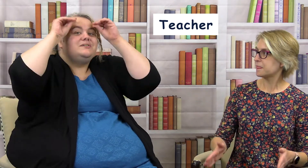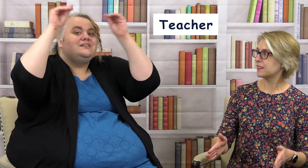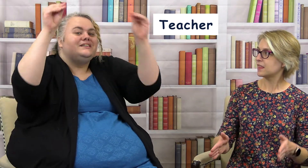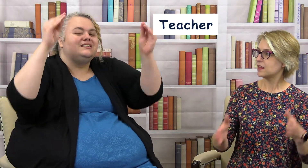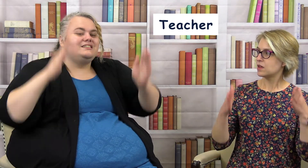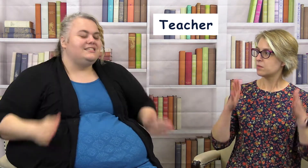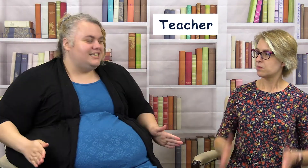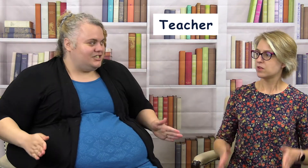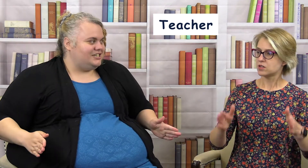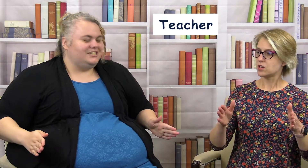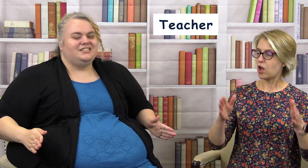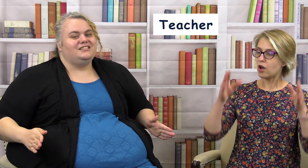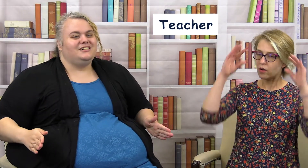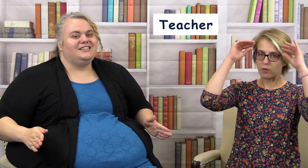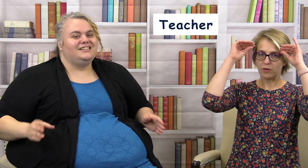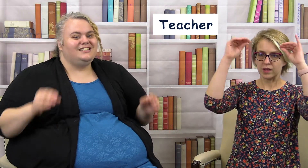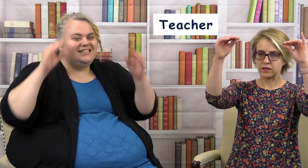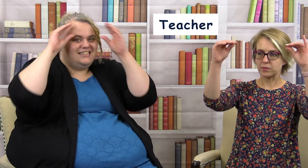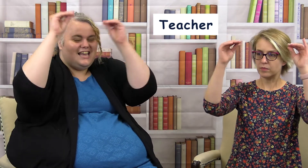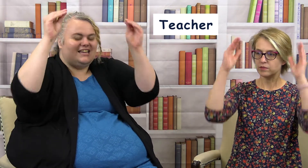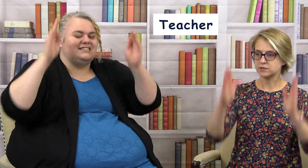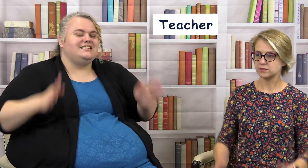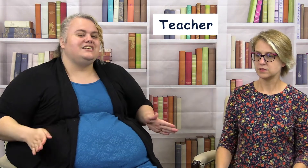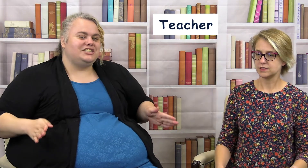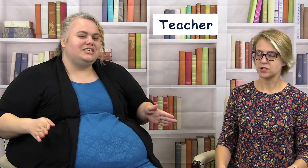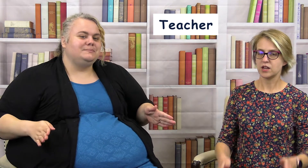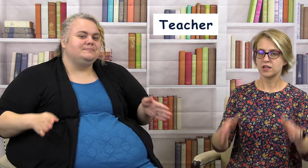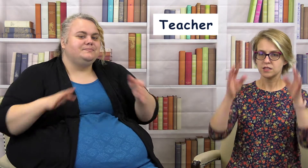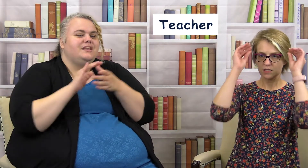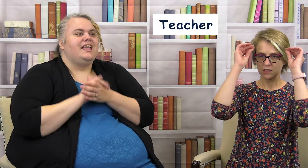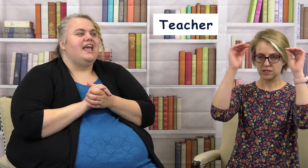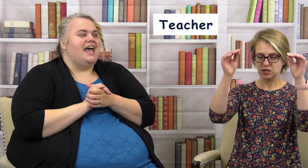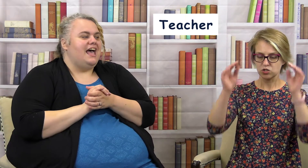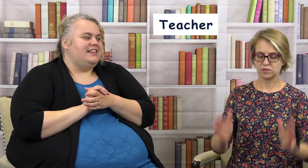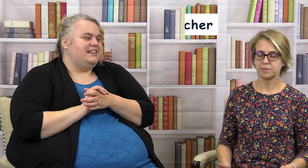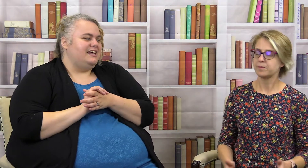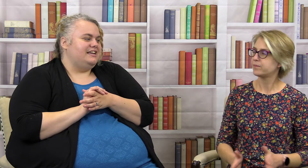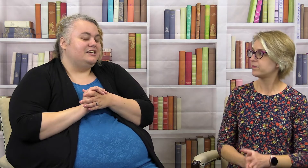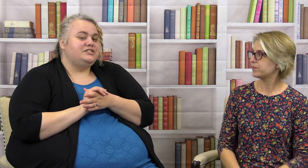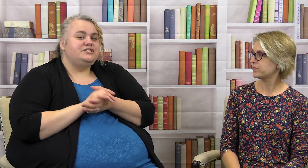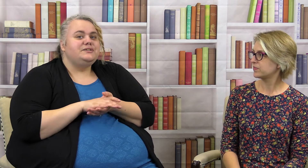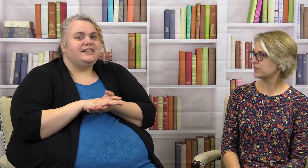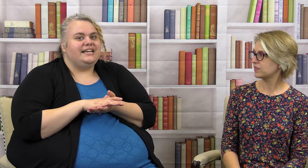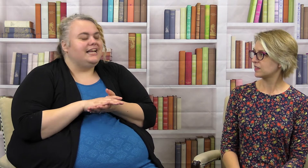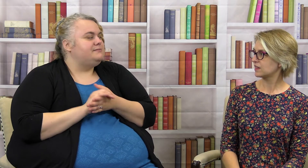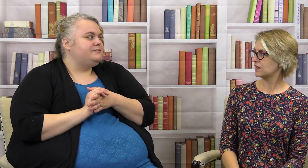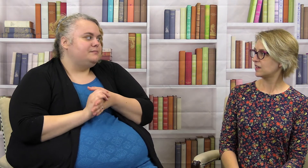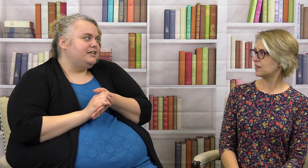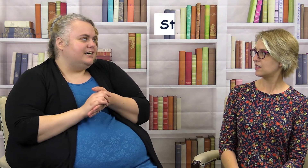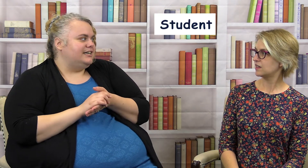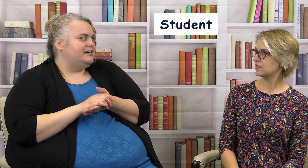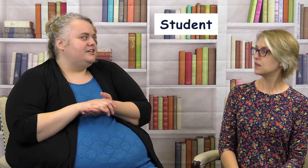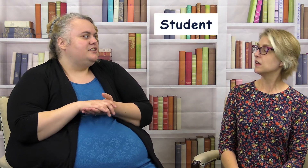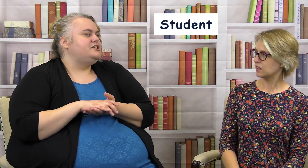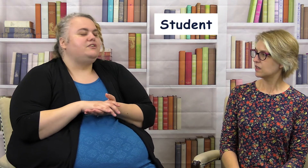teacher oh okay yeah teacher and then student comes from learn so